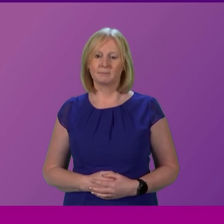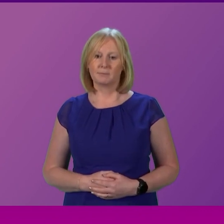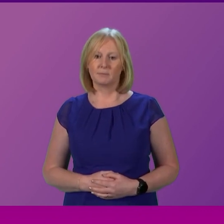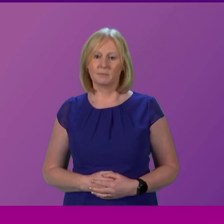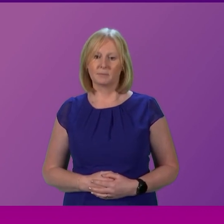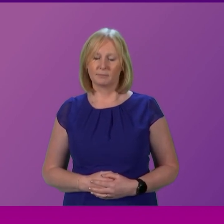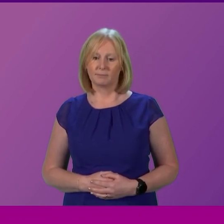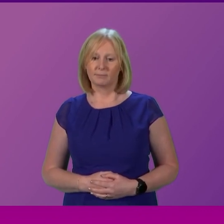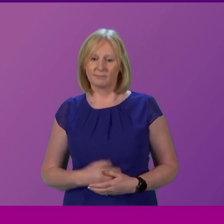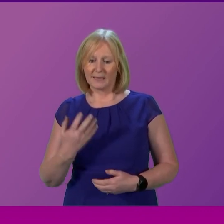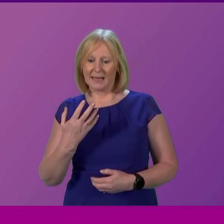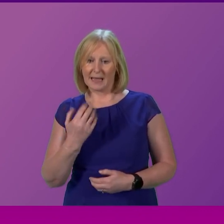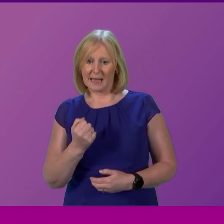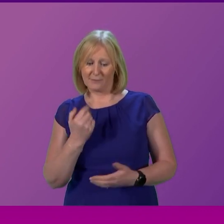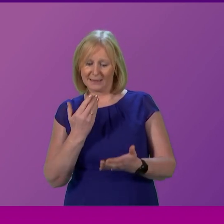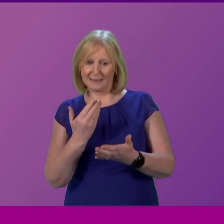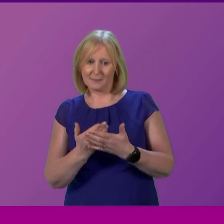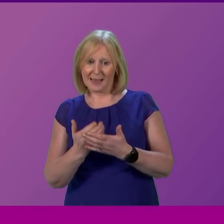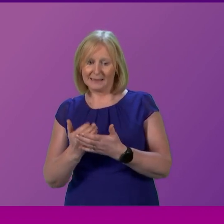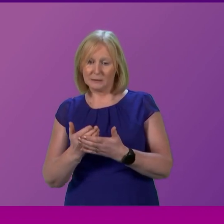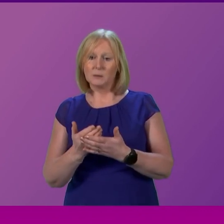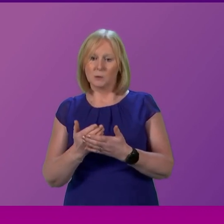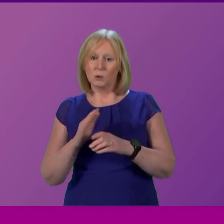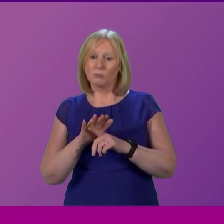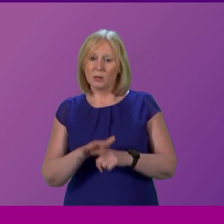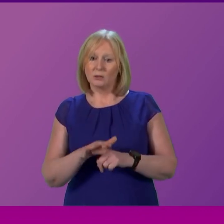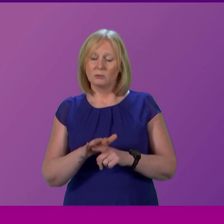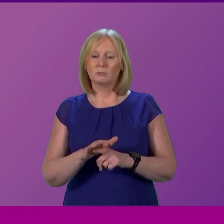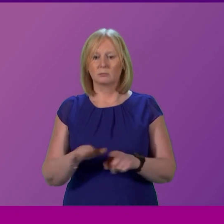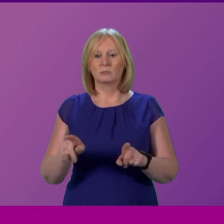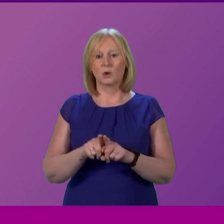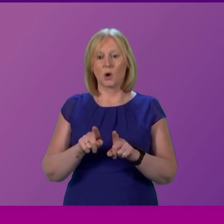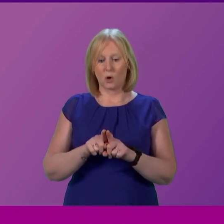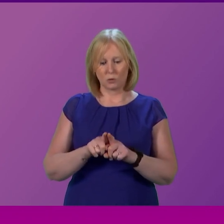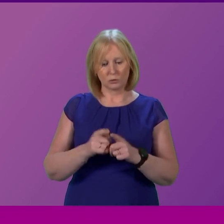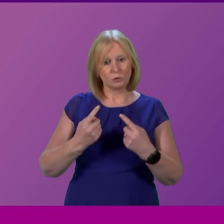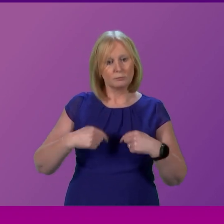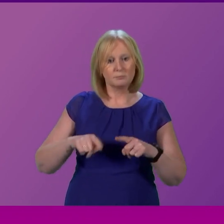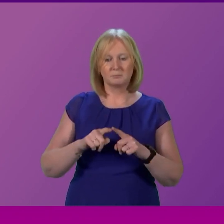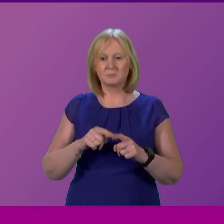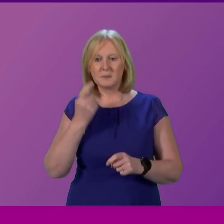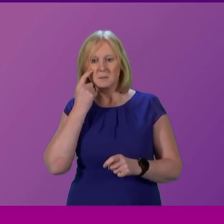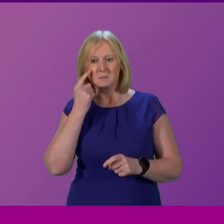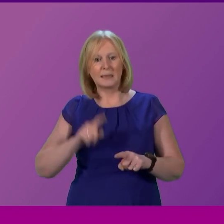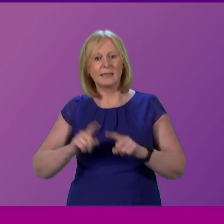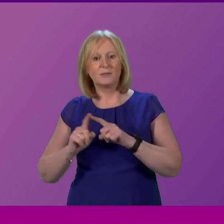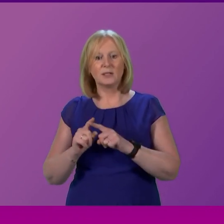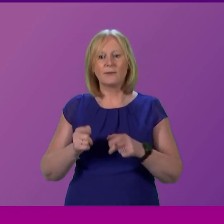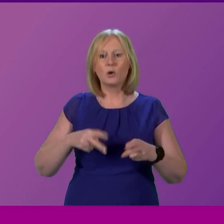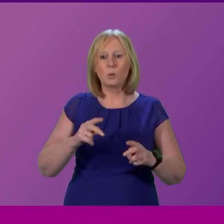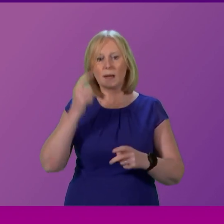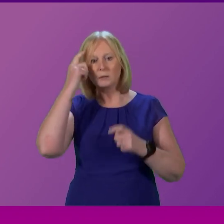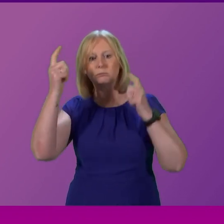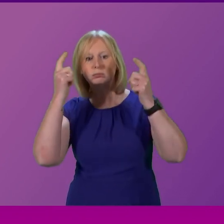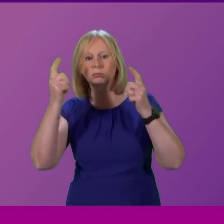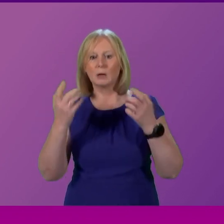highlights the significant levels of demand we face, it also profiles the innovative ways we're seeking to tackle this issue, providing effective